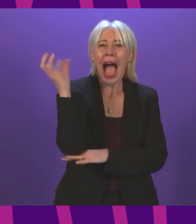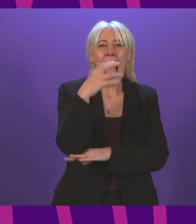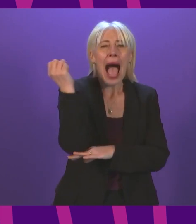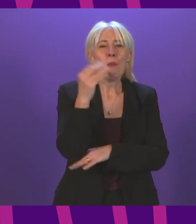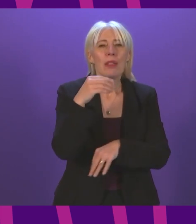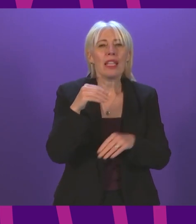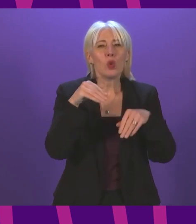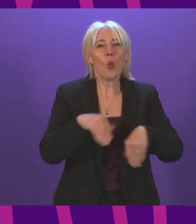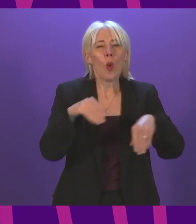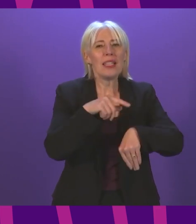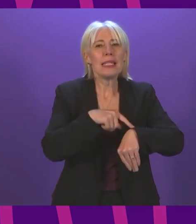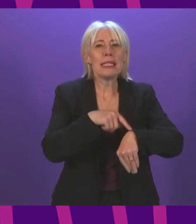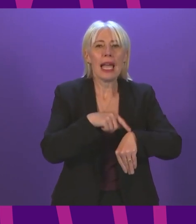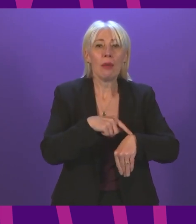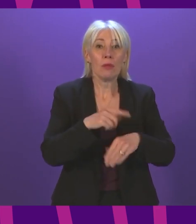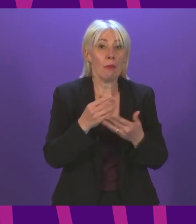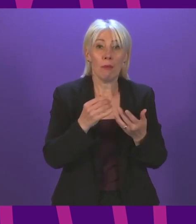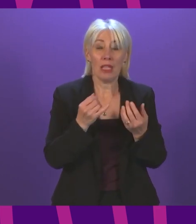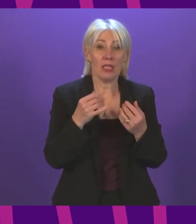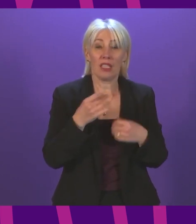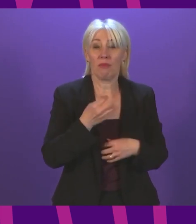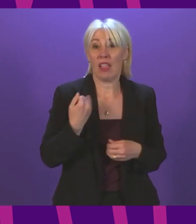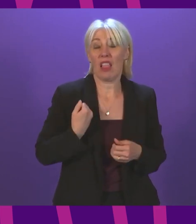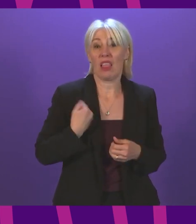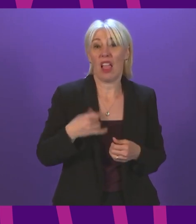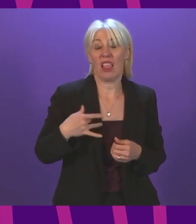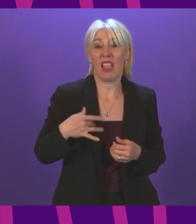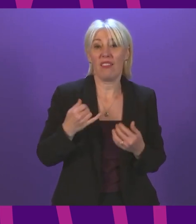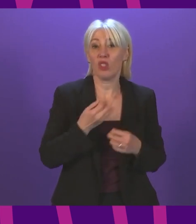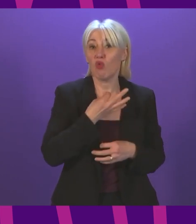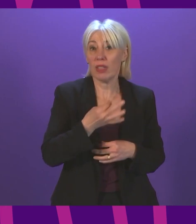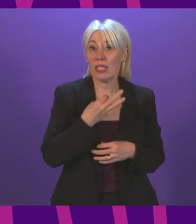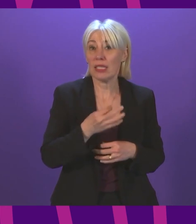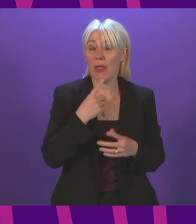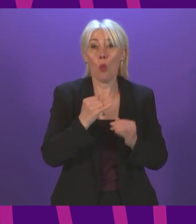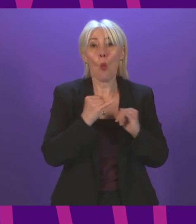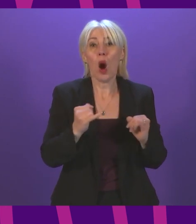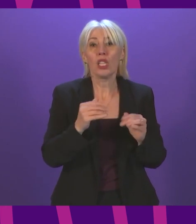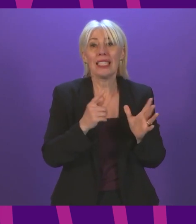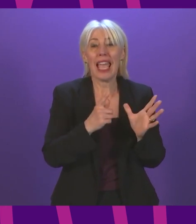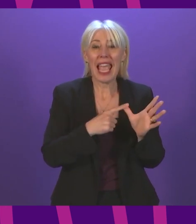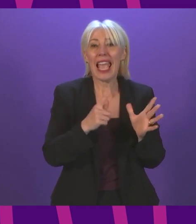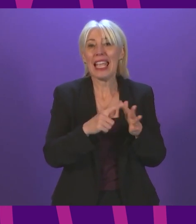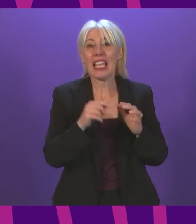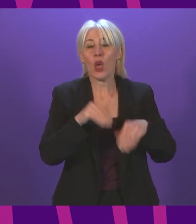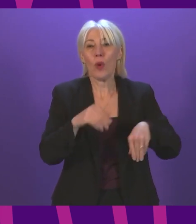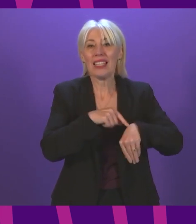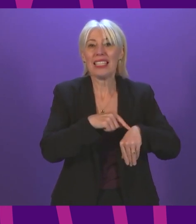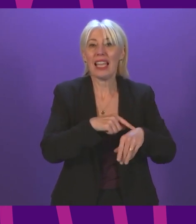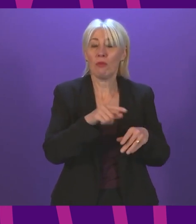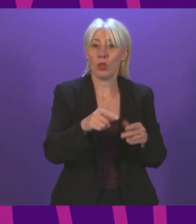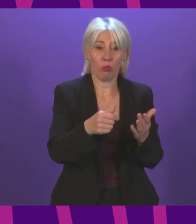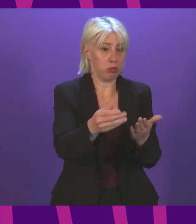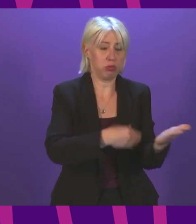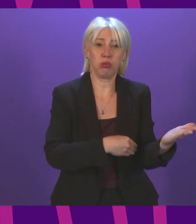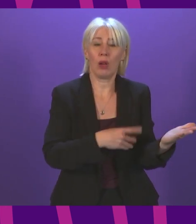And today's stark figures reveal the worst A&E waiting times on record. The number of patients waiting,